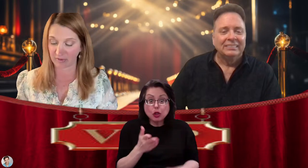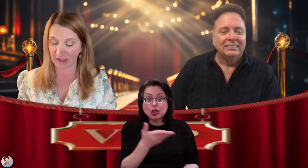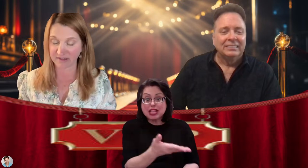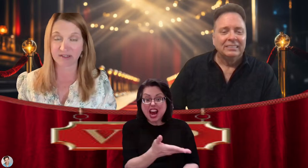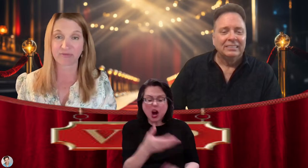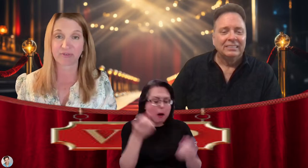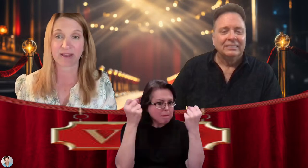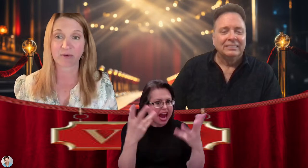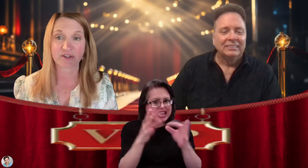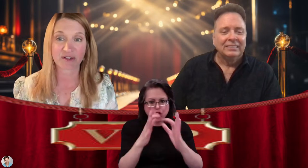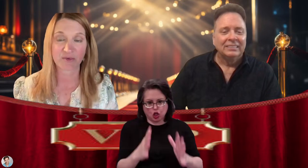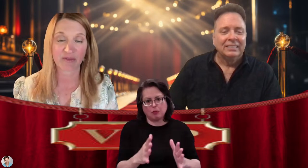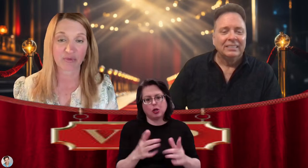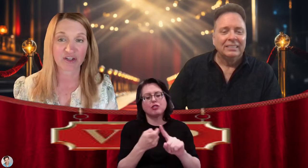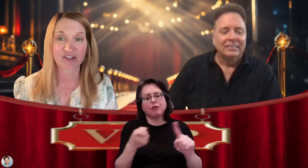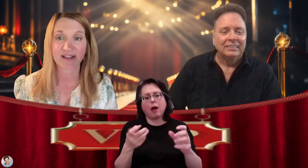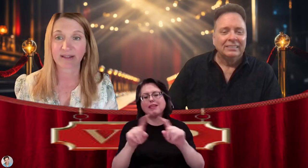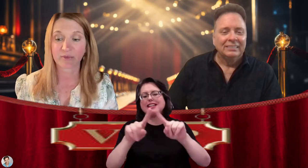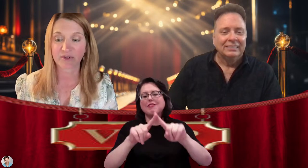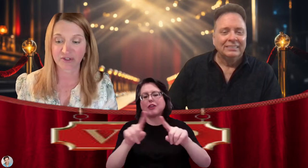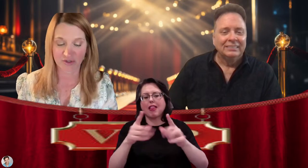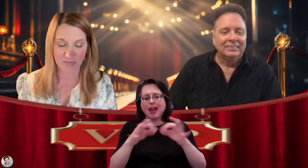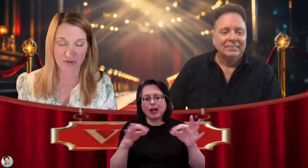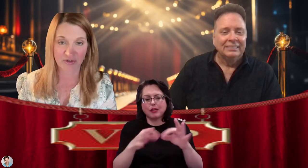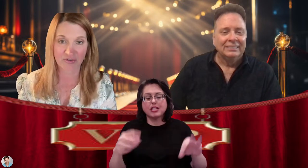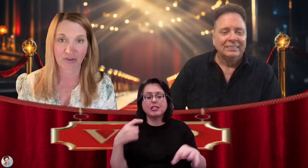lots of different languages. have British Sign Language interpreters.